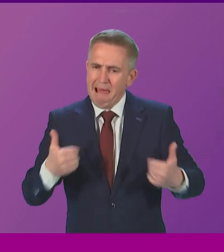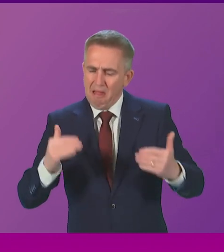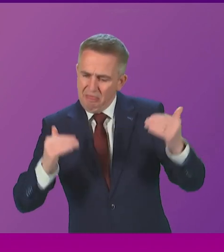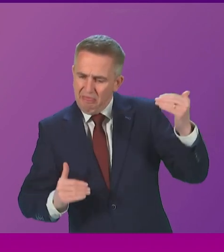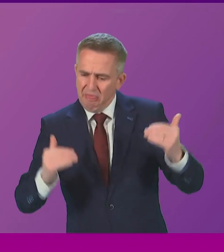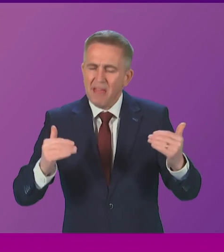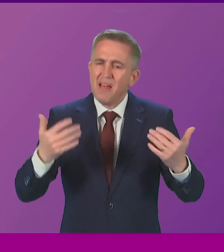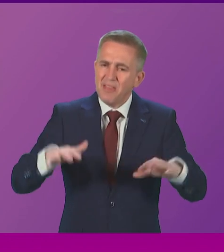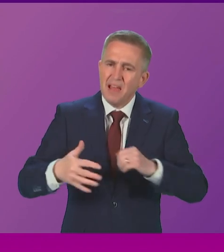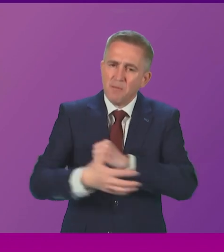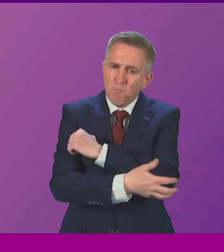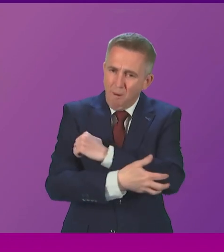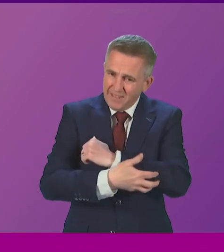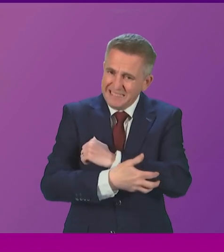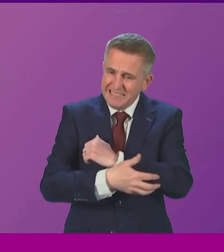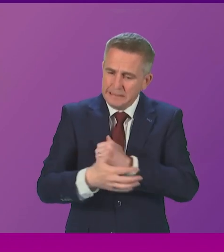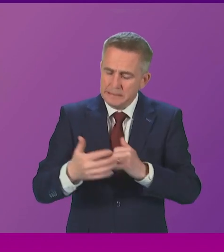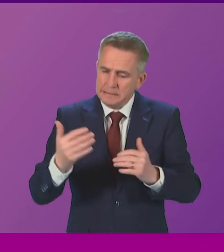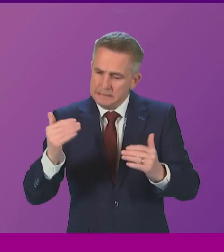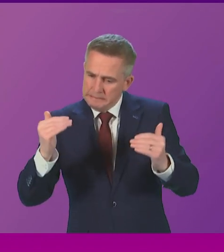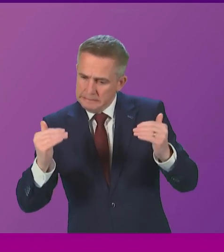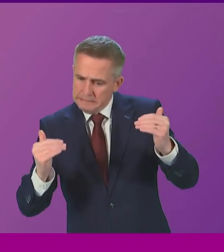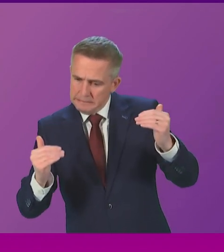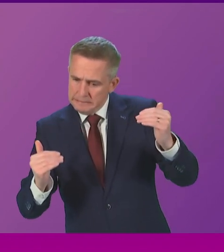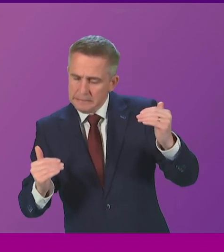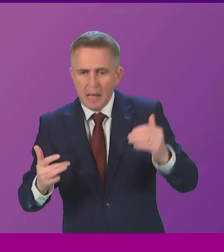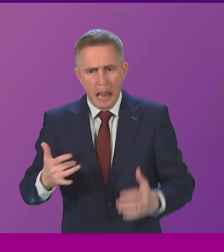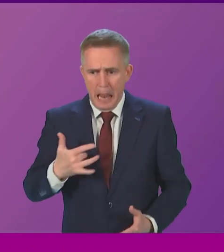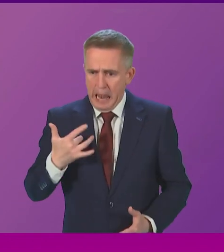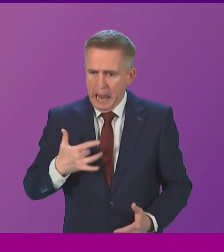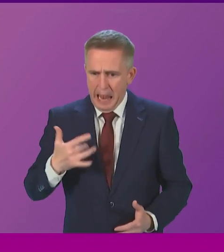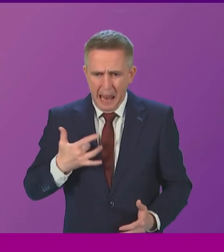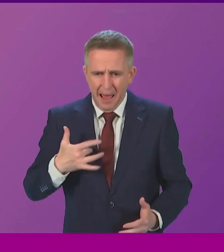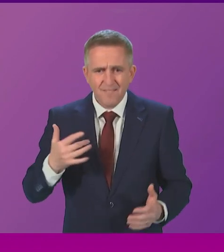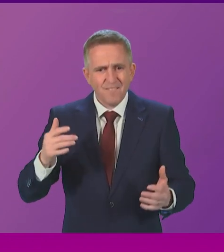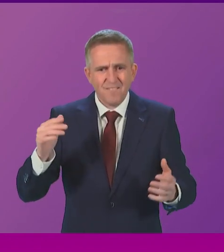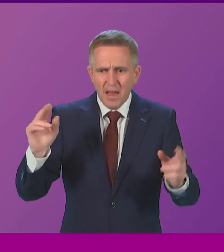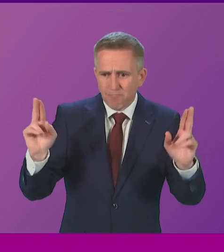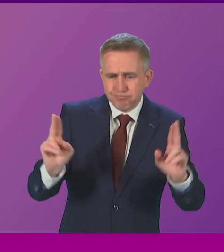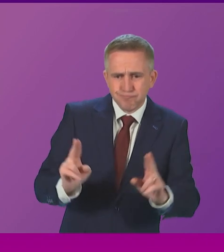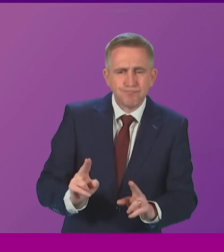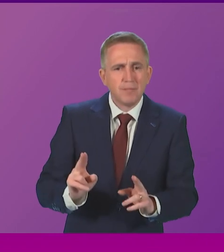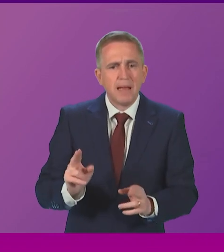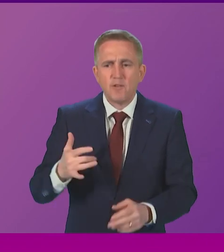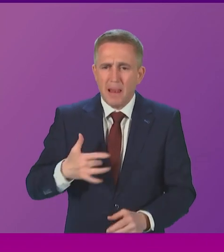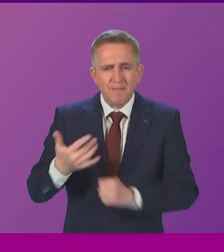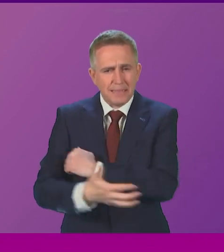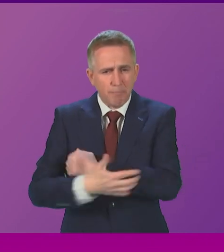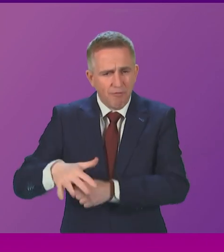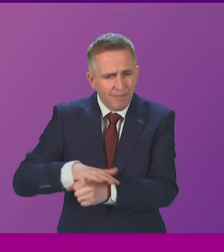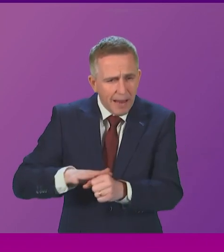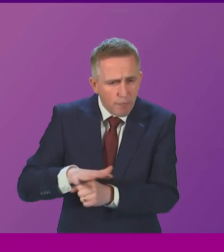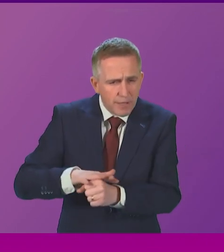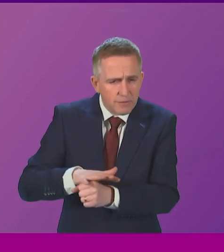poverty-driven health inequalities are reducing life expectancy amongst people who live in the most deprived areas.